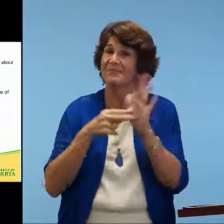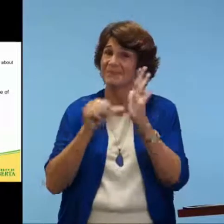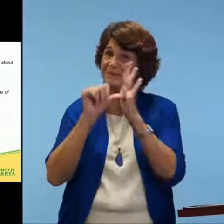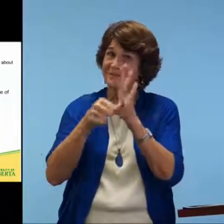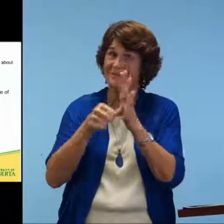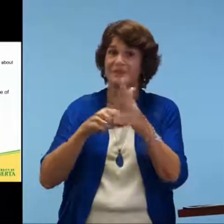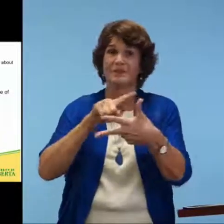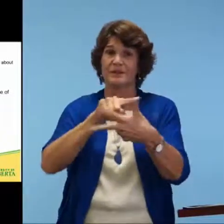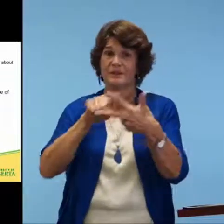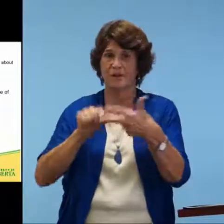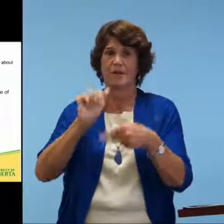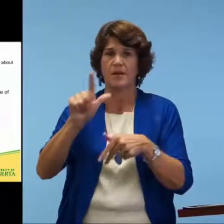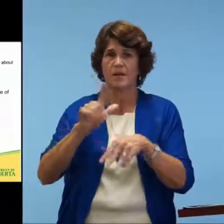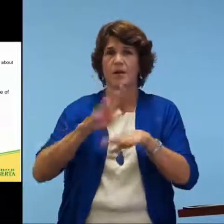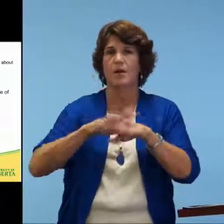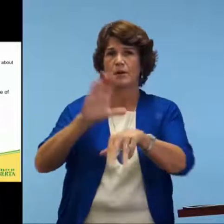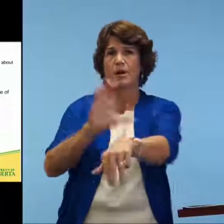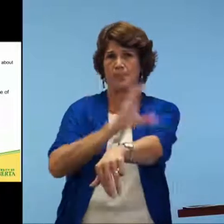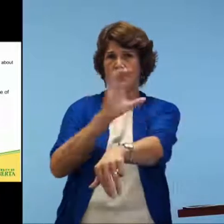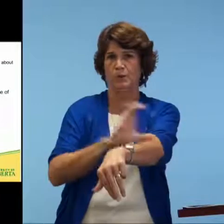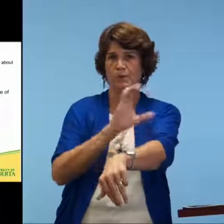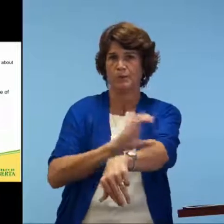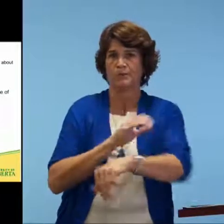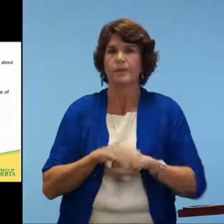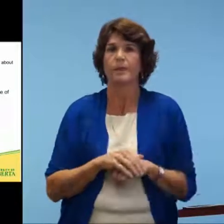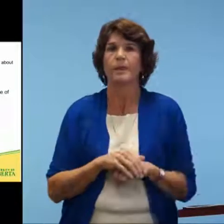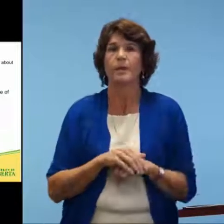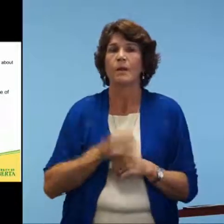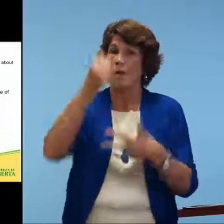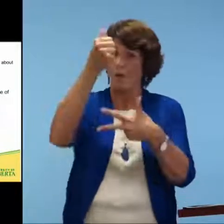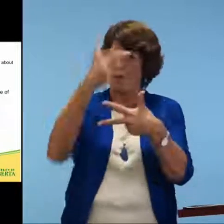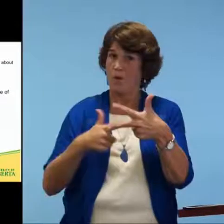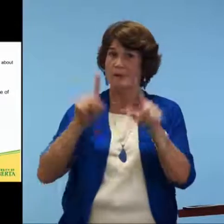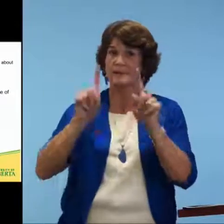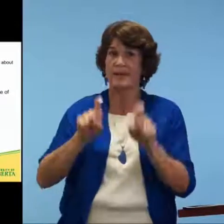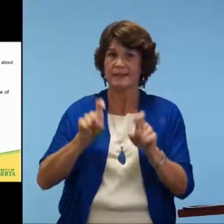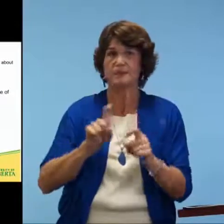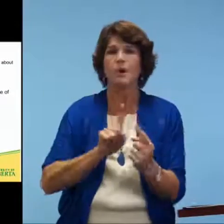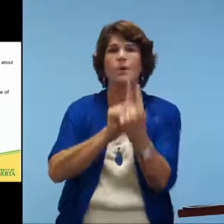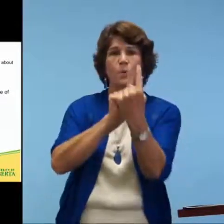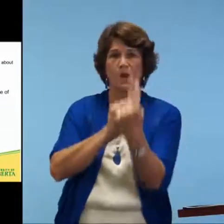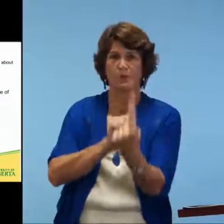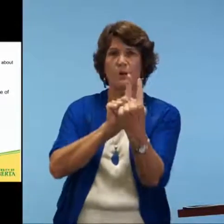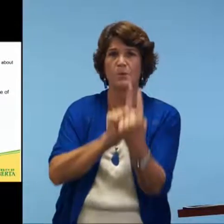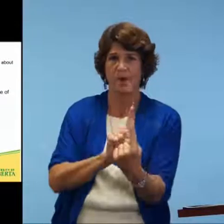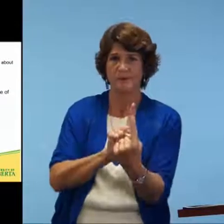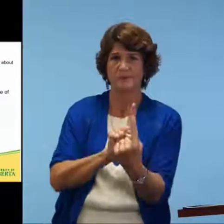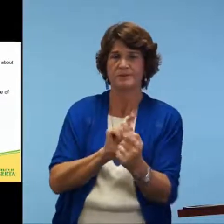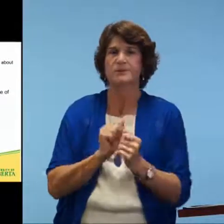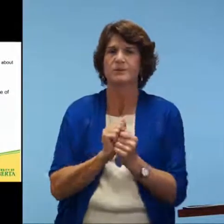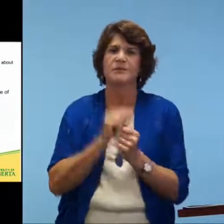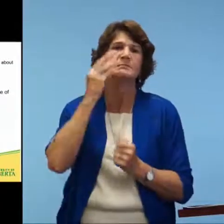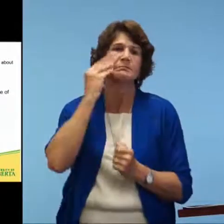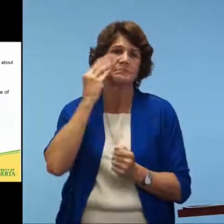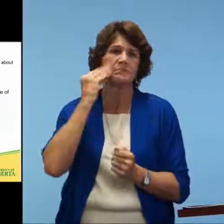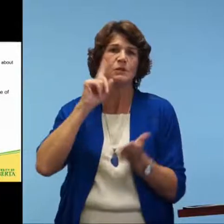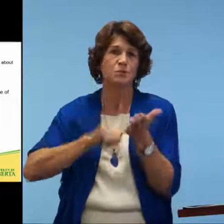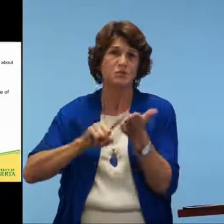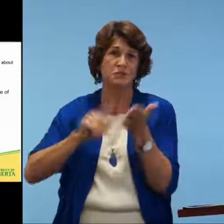tests. But the important piece for me is to share that all three of these tests are done on a computer. And all of the tests are done with